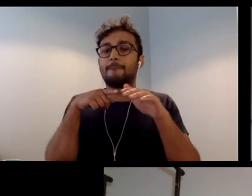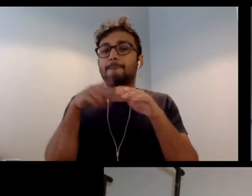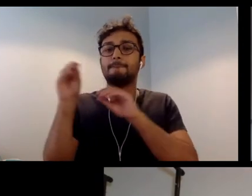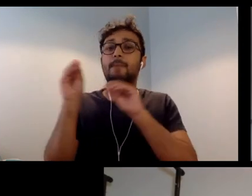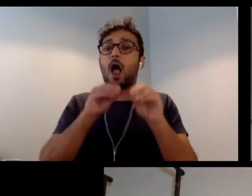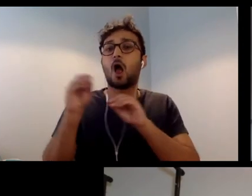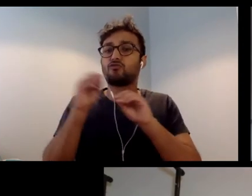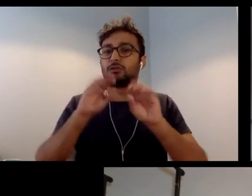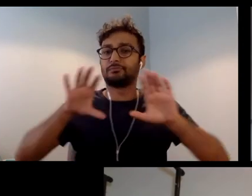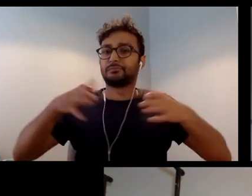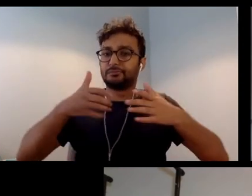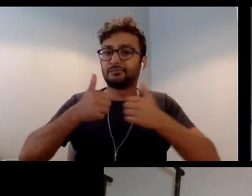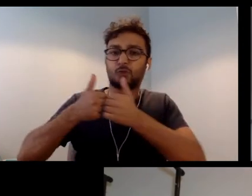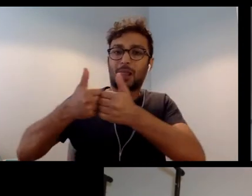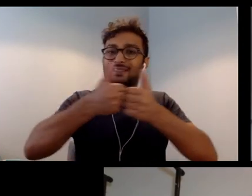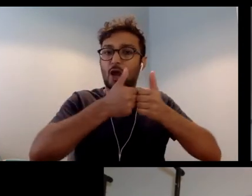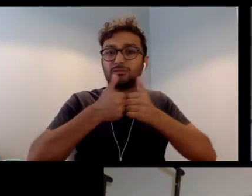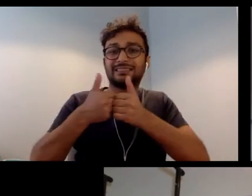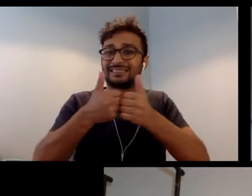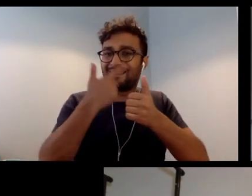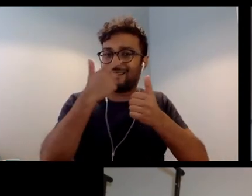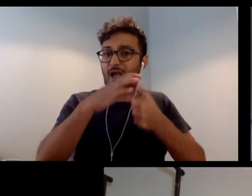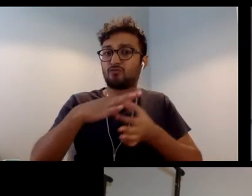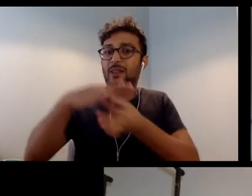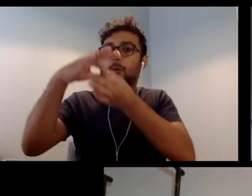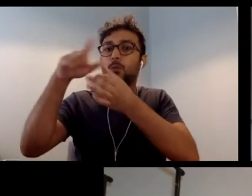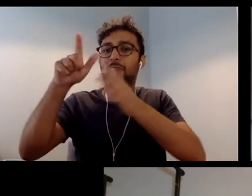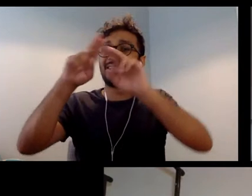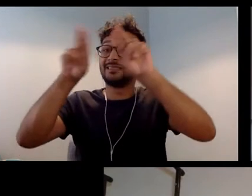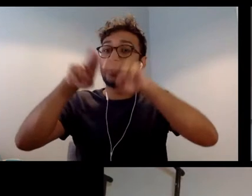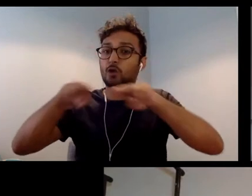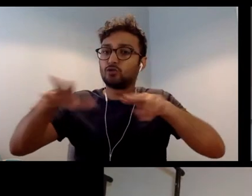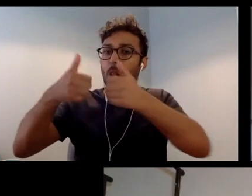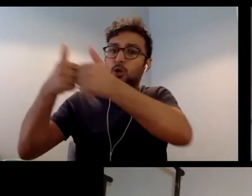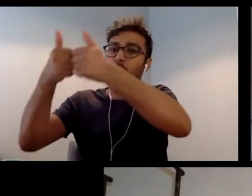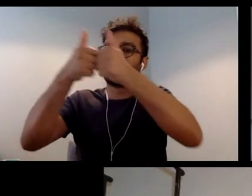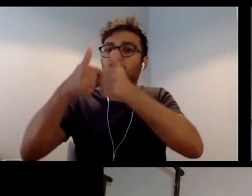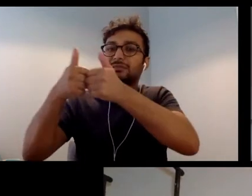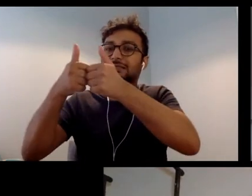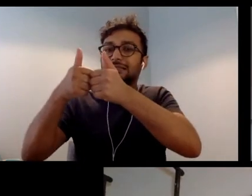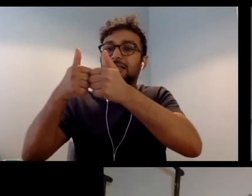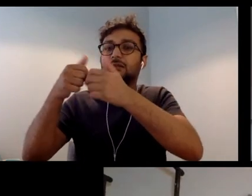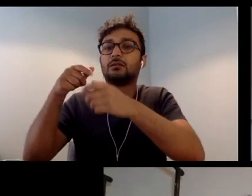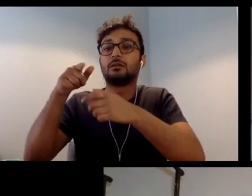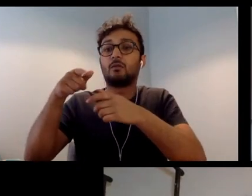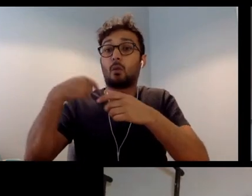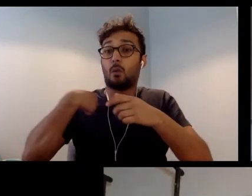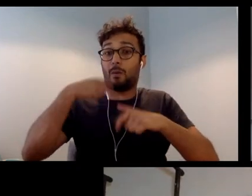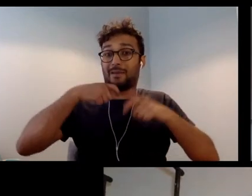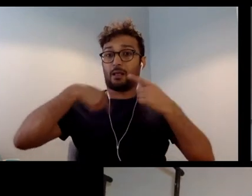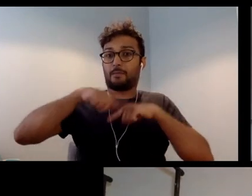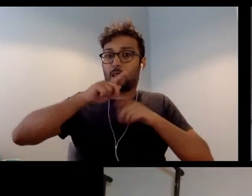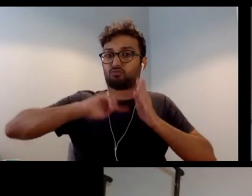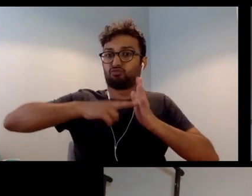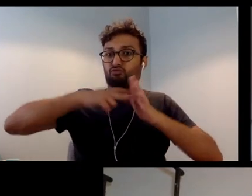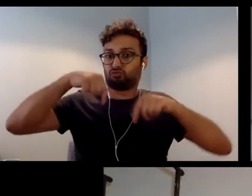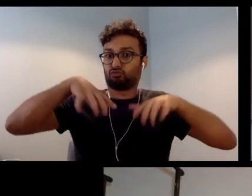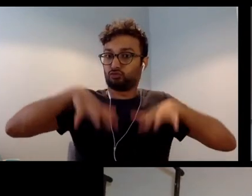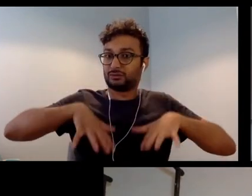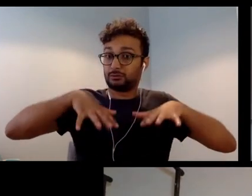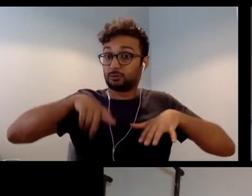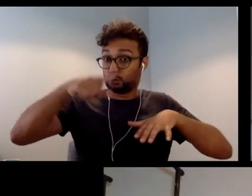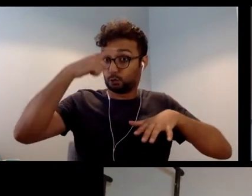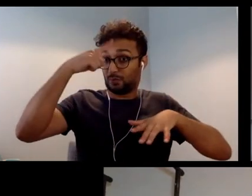to international solidarity for people organising in Britain? And is this work that should be done through the Labour Party?